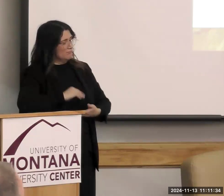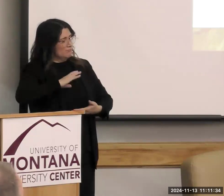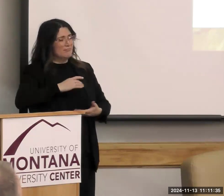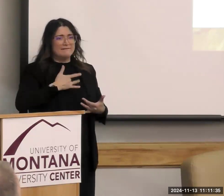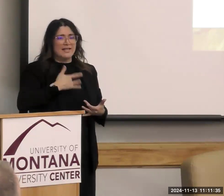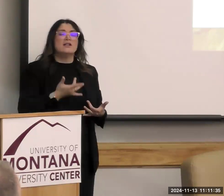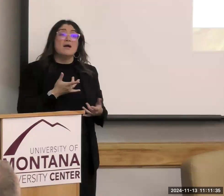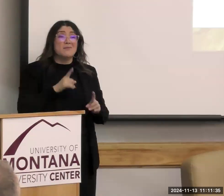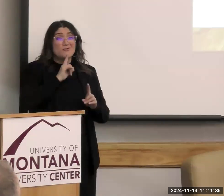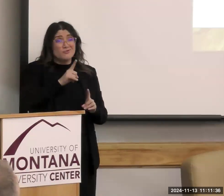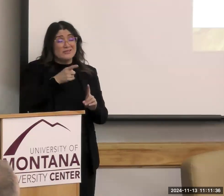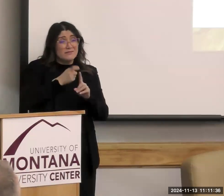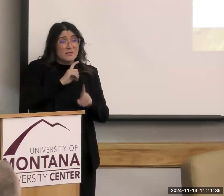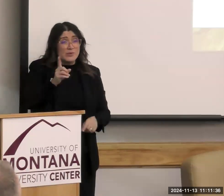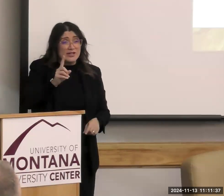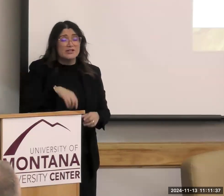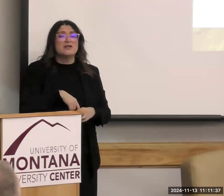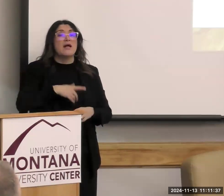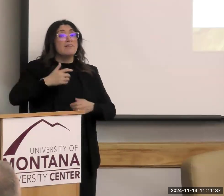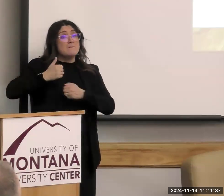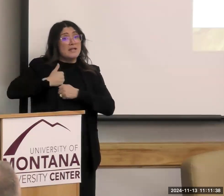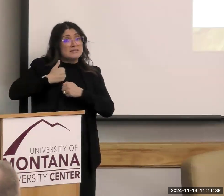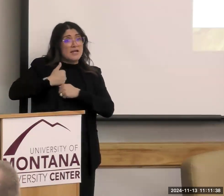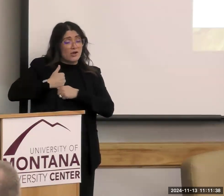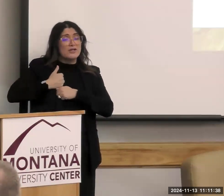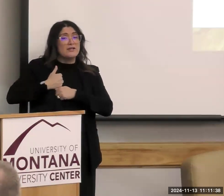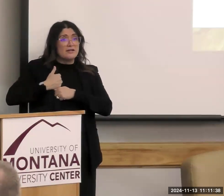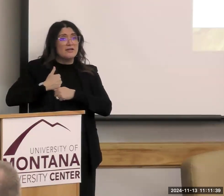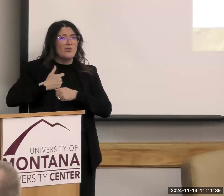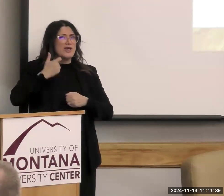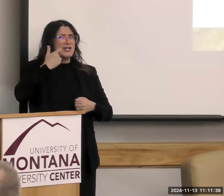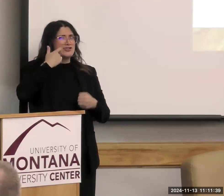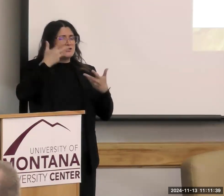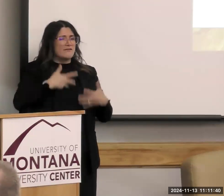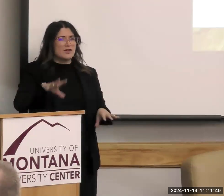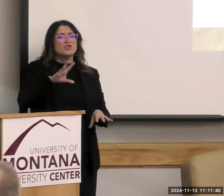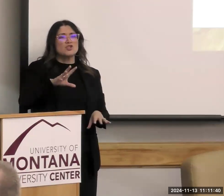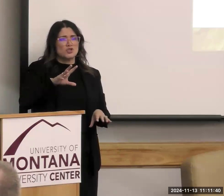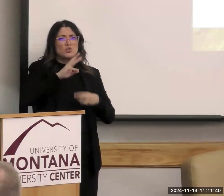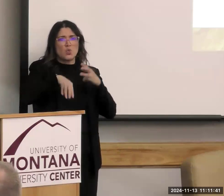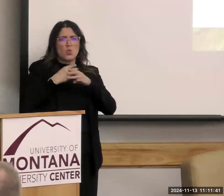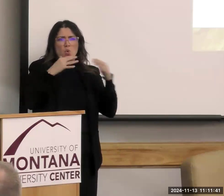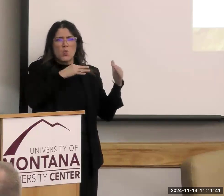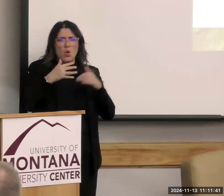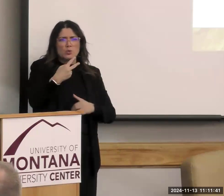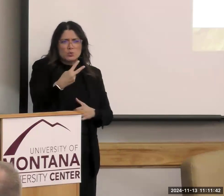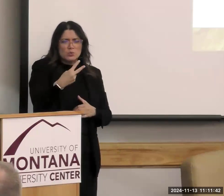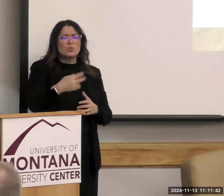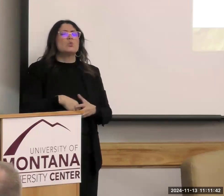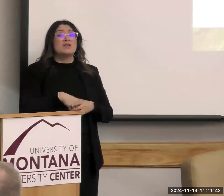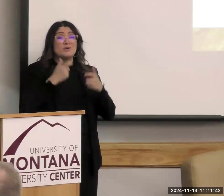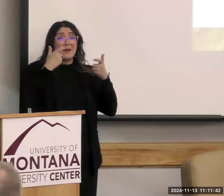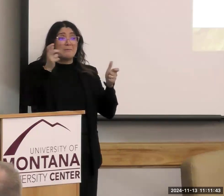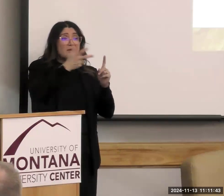came from the fact that the military – we had just gotten out of World War II, and there was a big recruitment for soldiers,